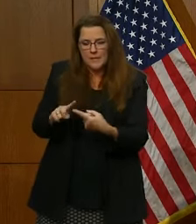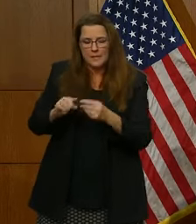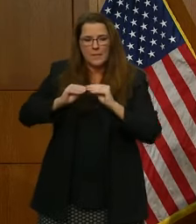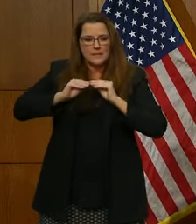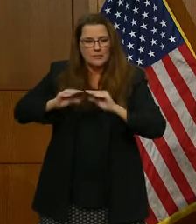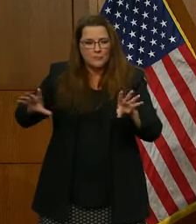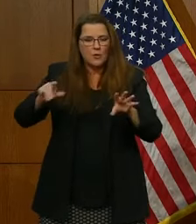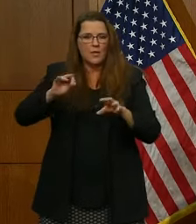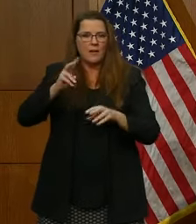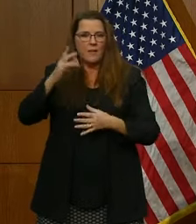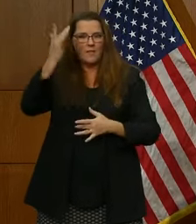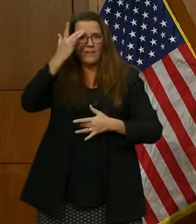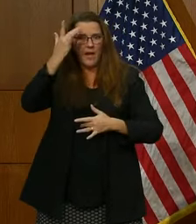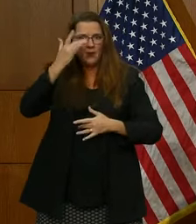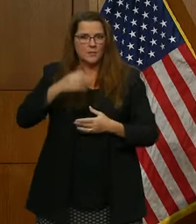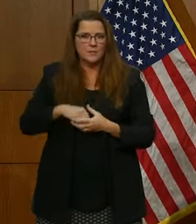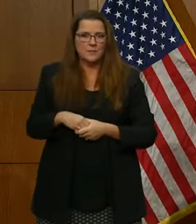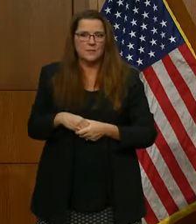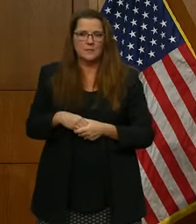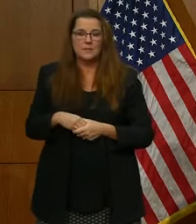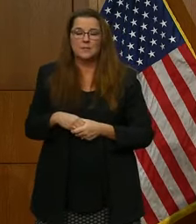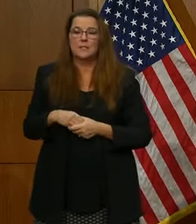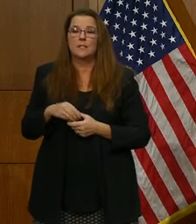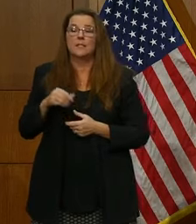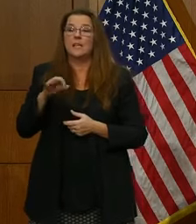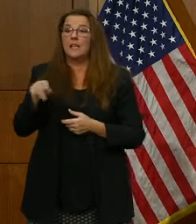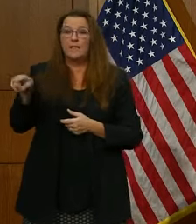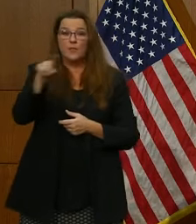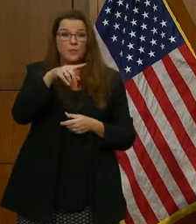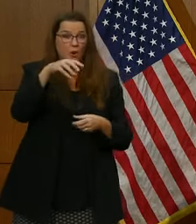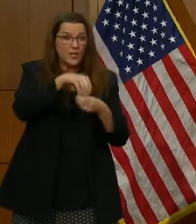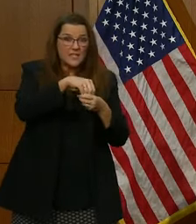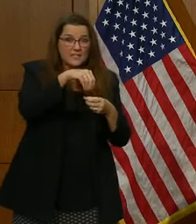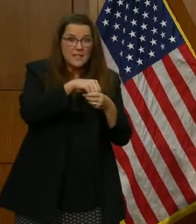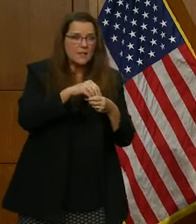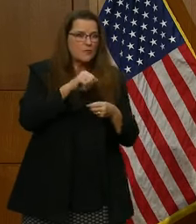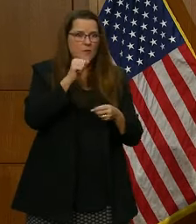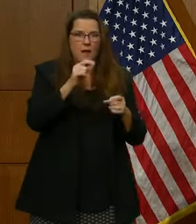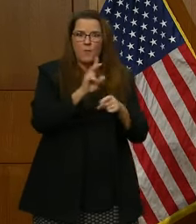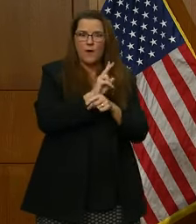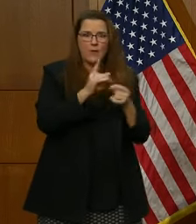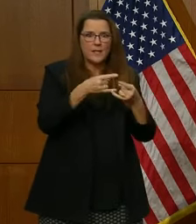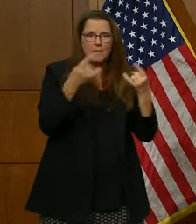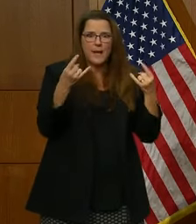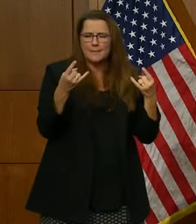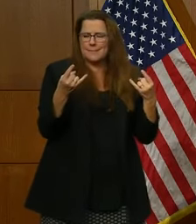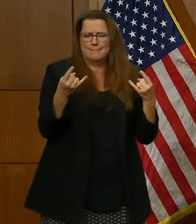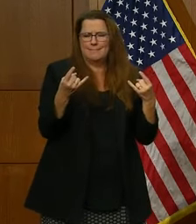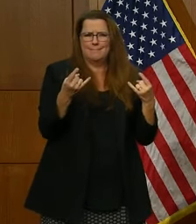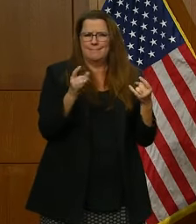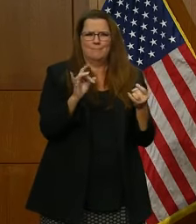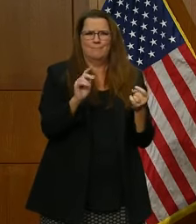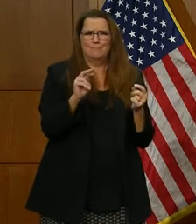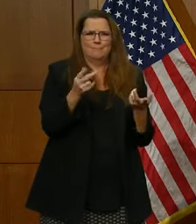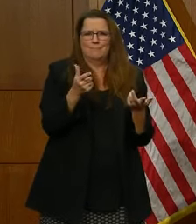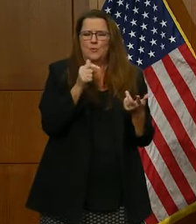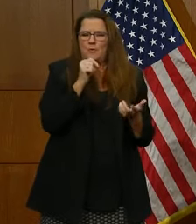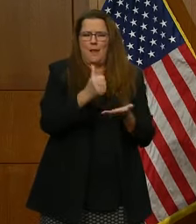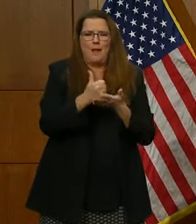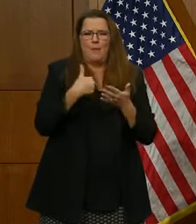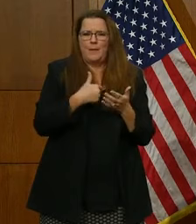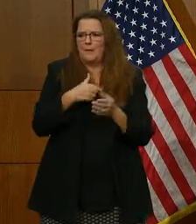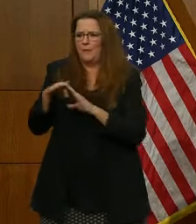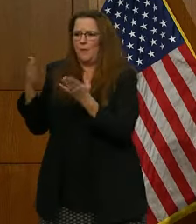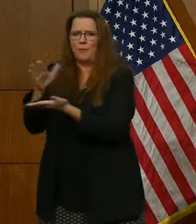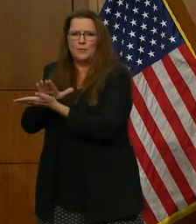of the virus. If you are anywhere indoors and you're not wearing a mask, you are not helping us to reopen our schools to in-